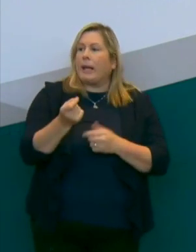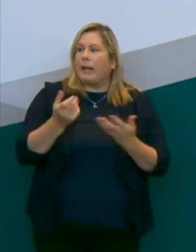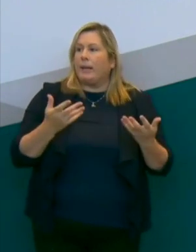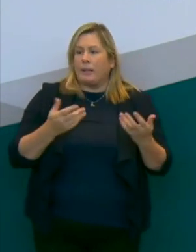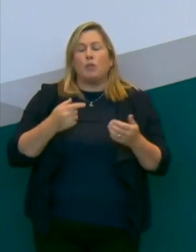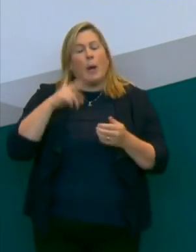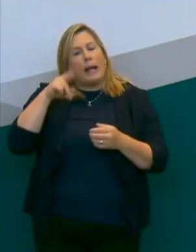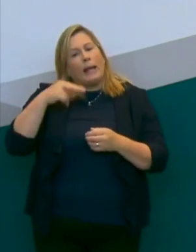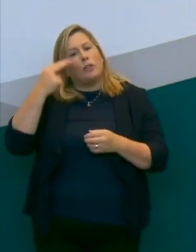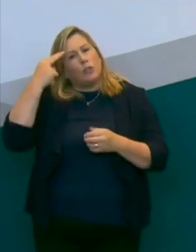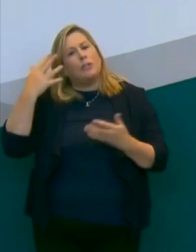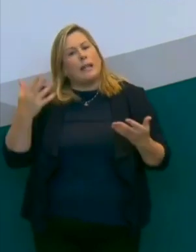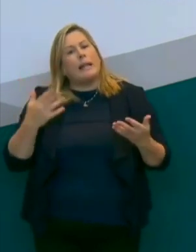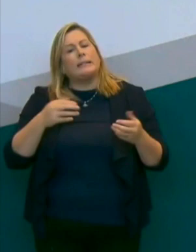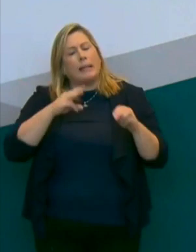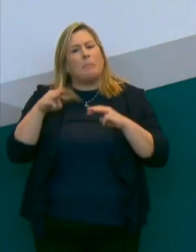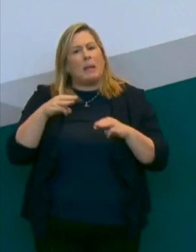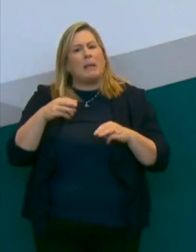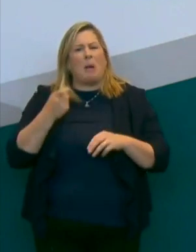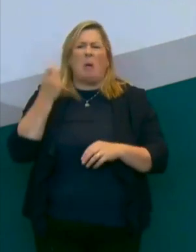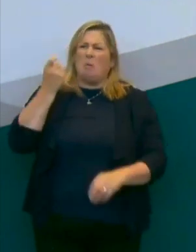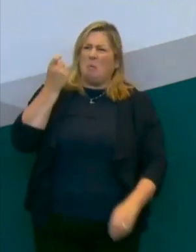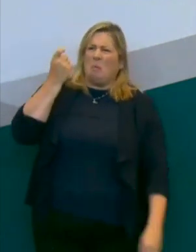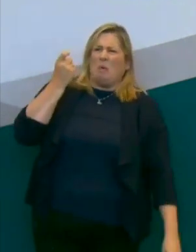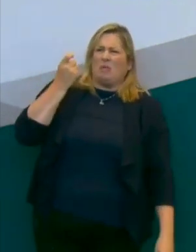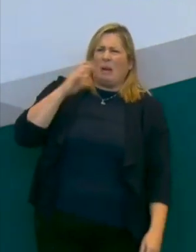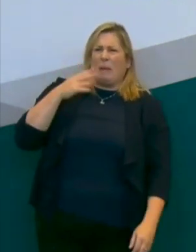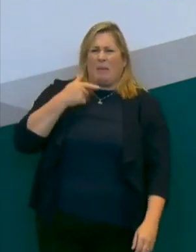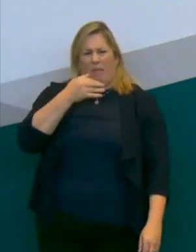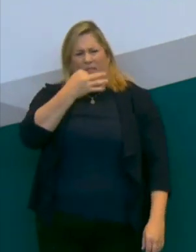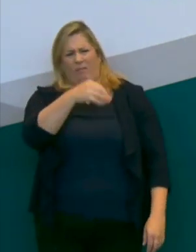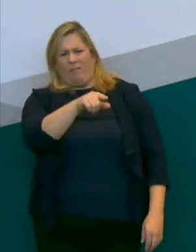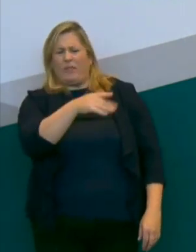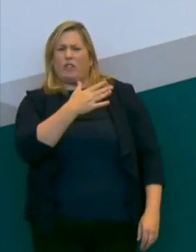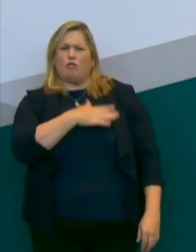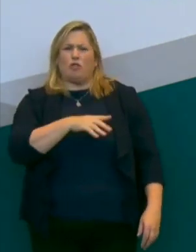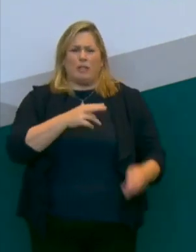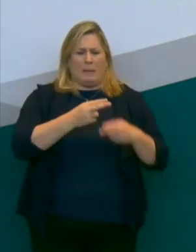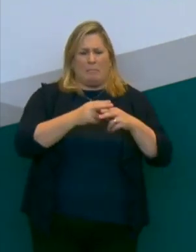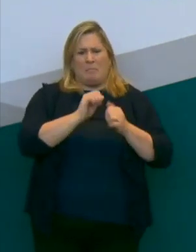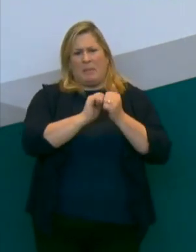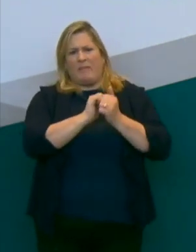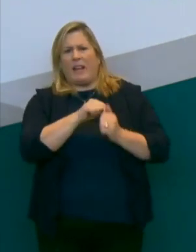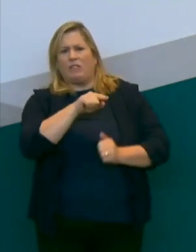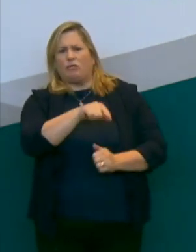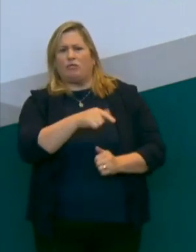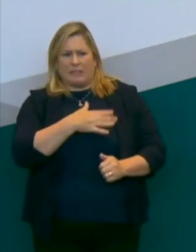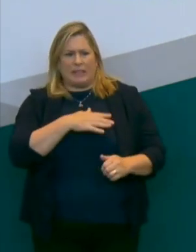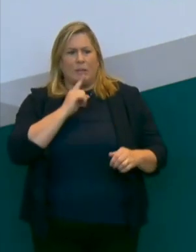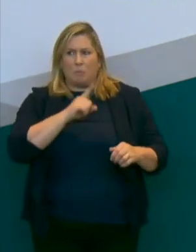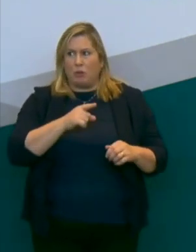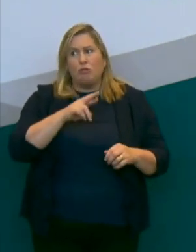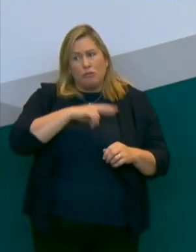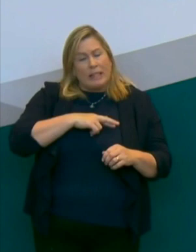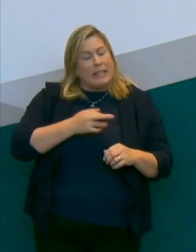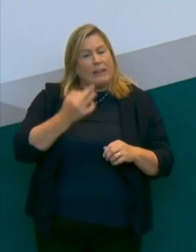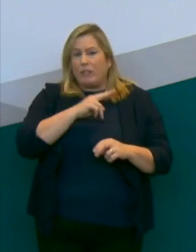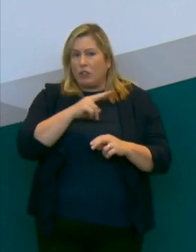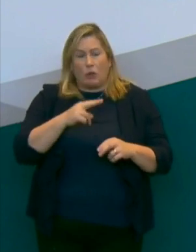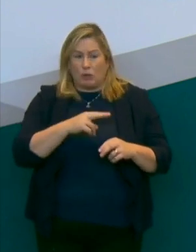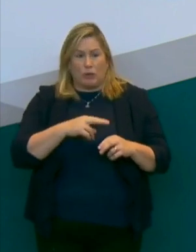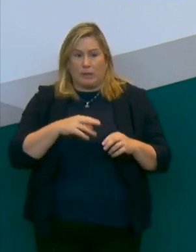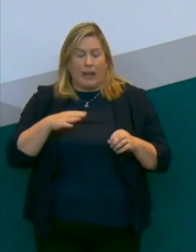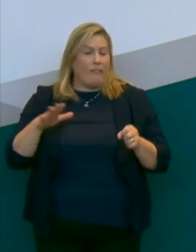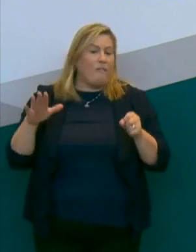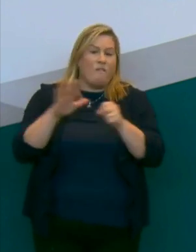understand that the people are wondering, but the clusters themselves and the meat processing facilities haven't really been